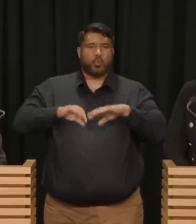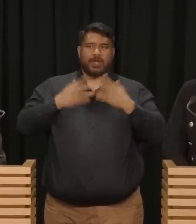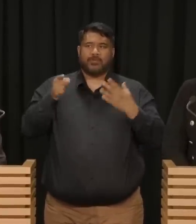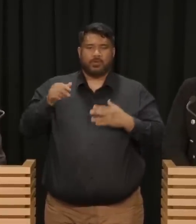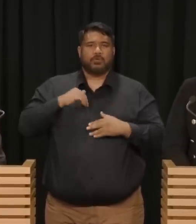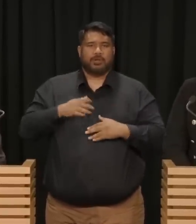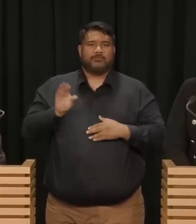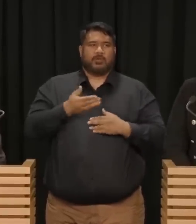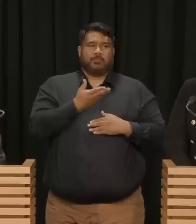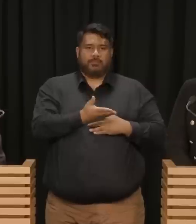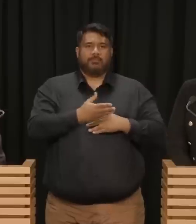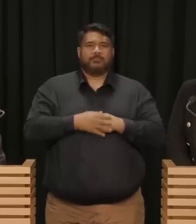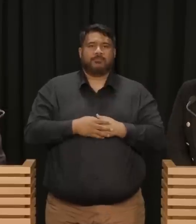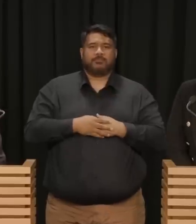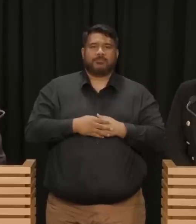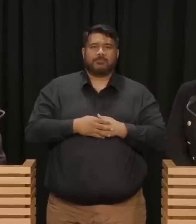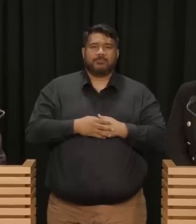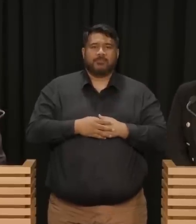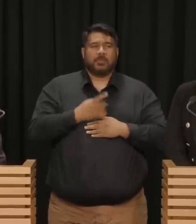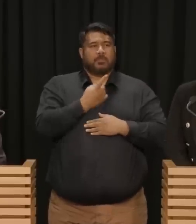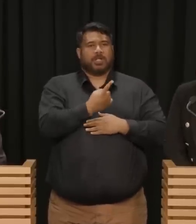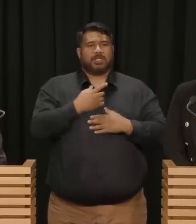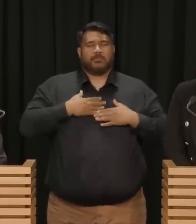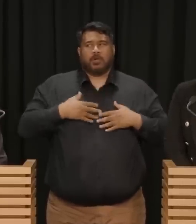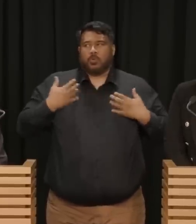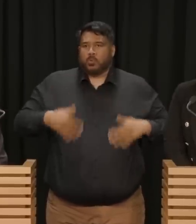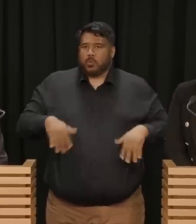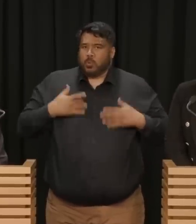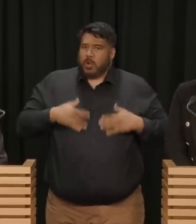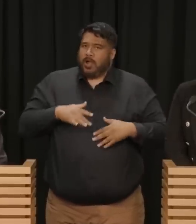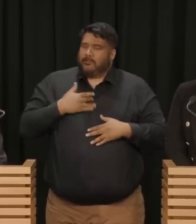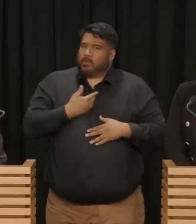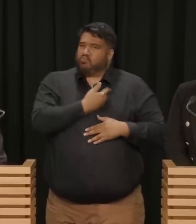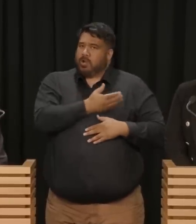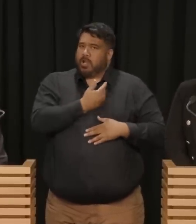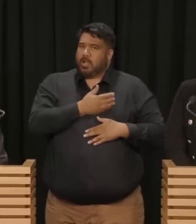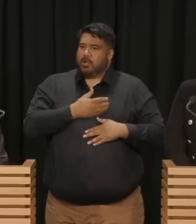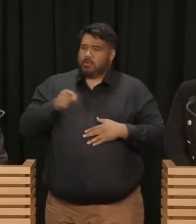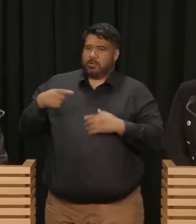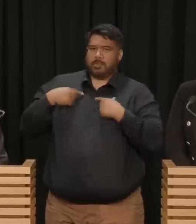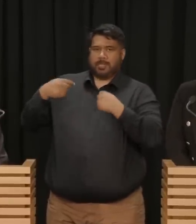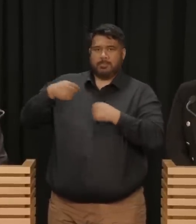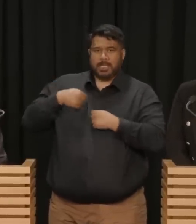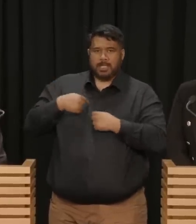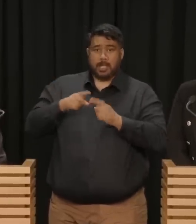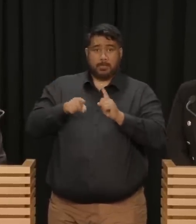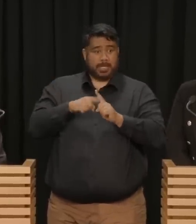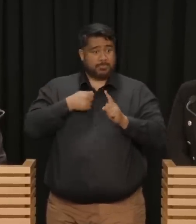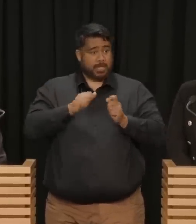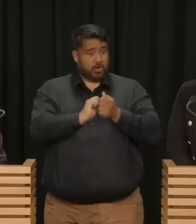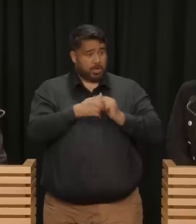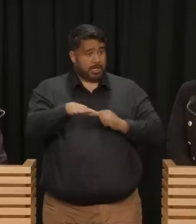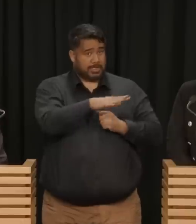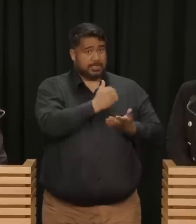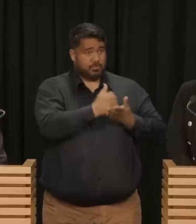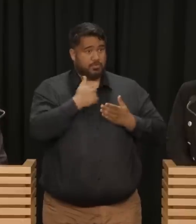do. I'm very humbled to have been chosen by Chris and supported by my colleagues to take on this